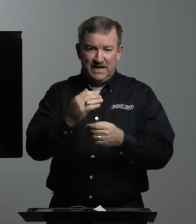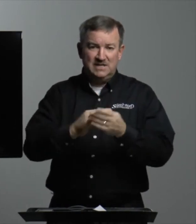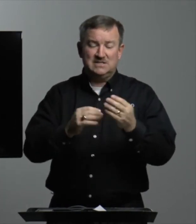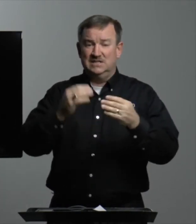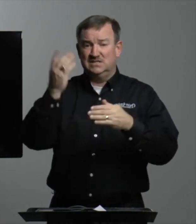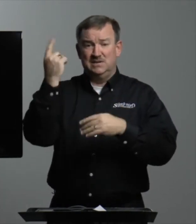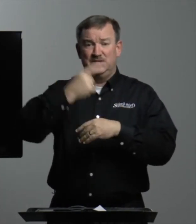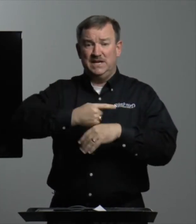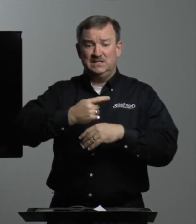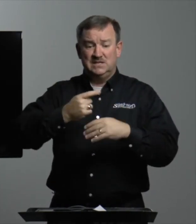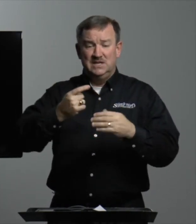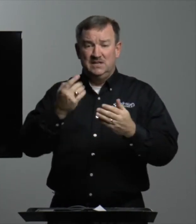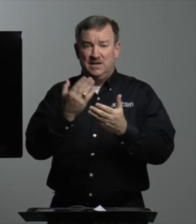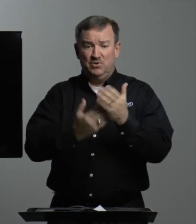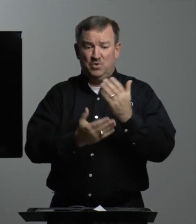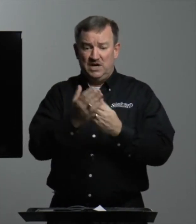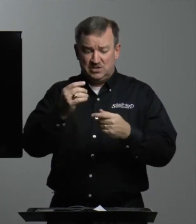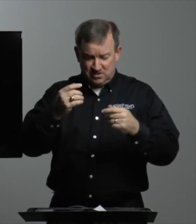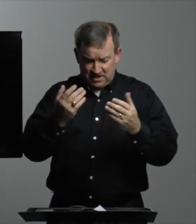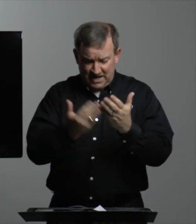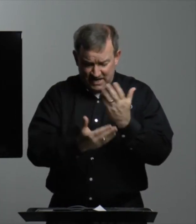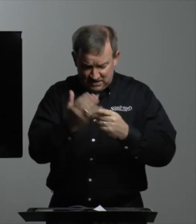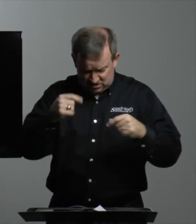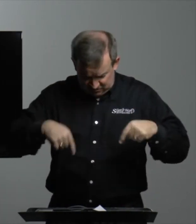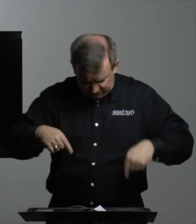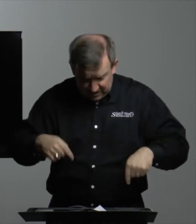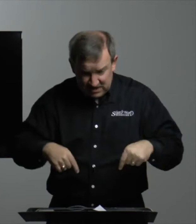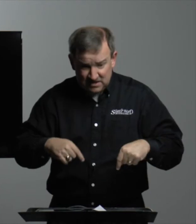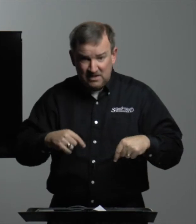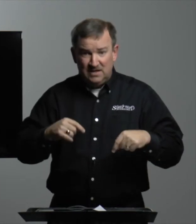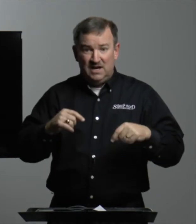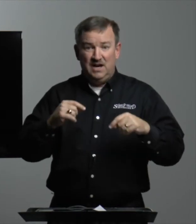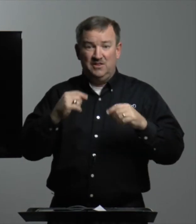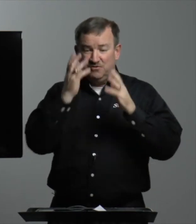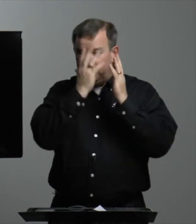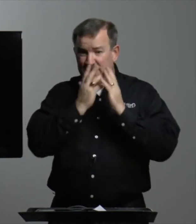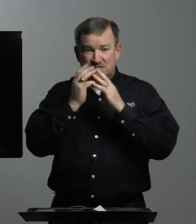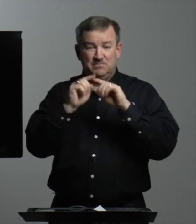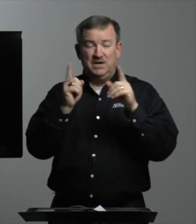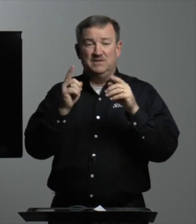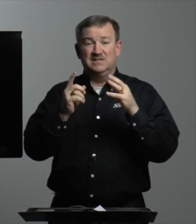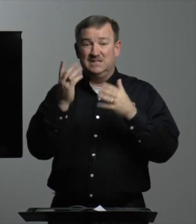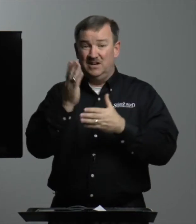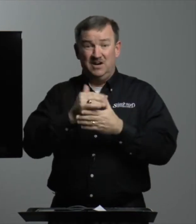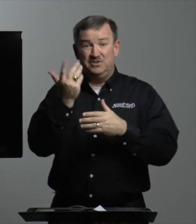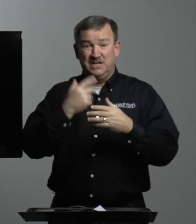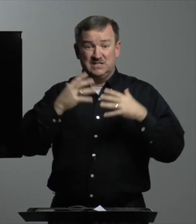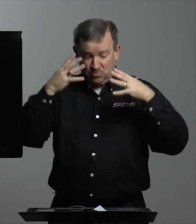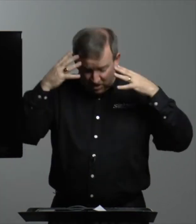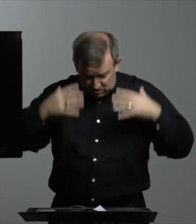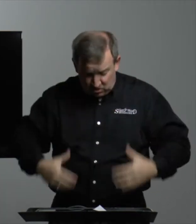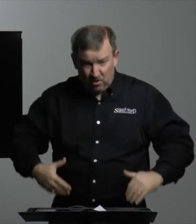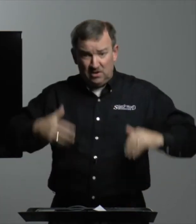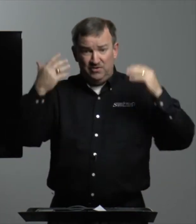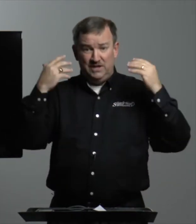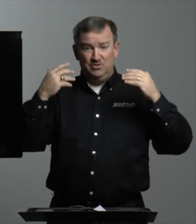hands. In some days, they would wash their hands, their feet, their face. But other days, they would wash all of them.